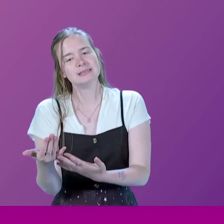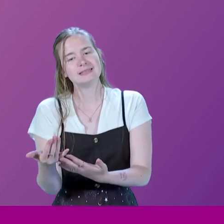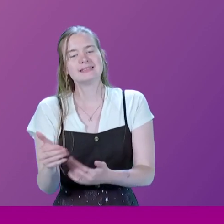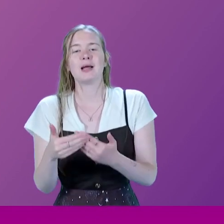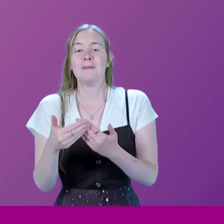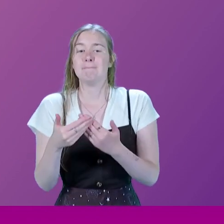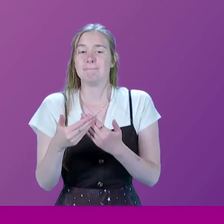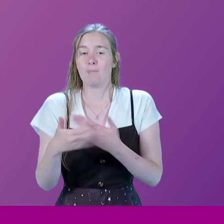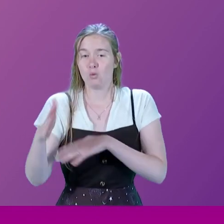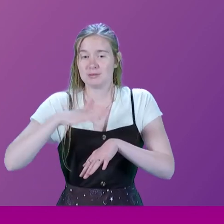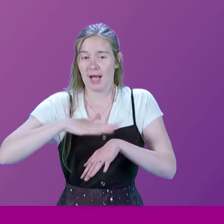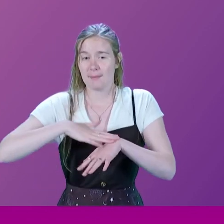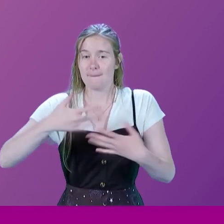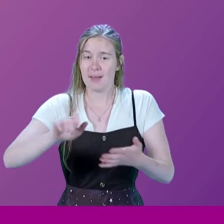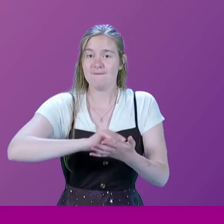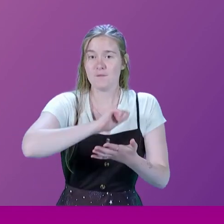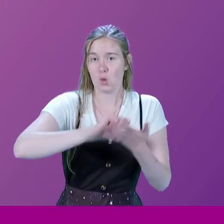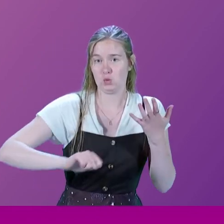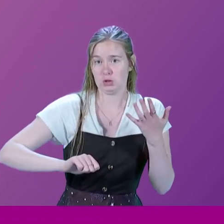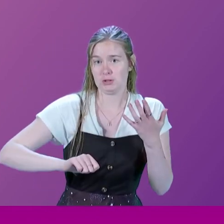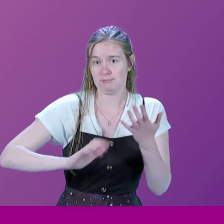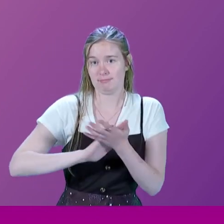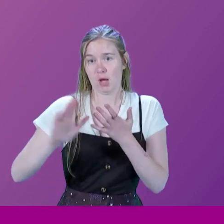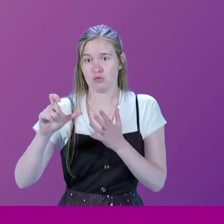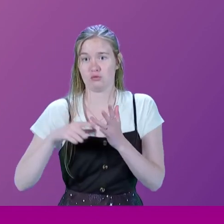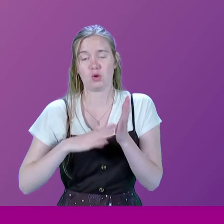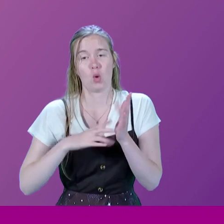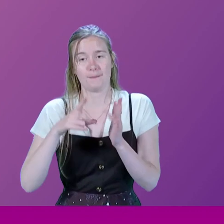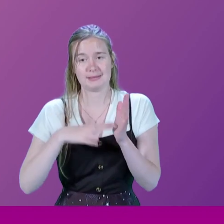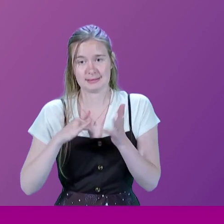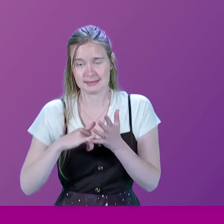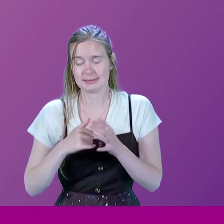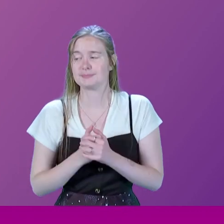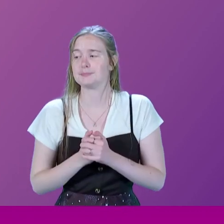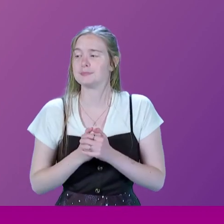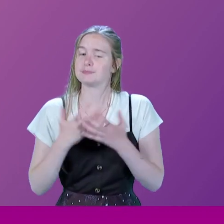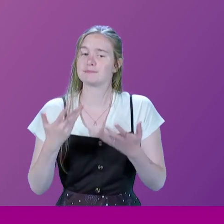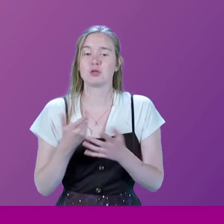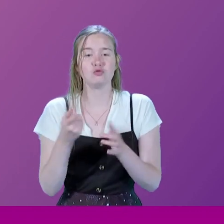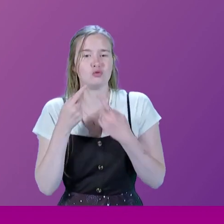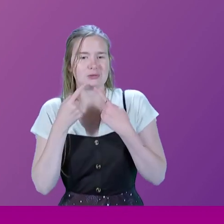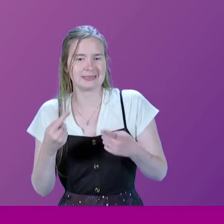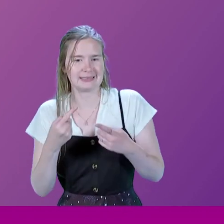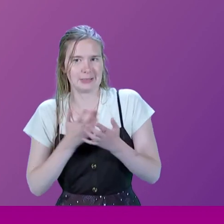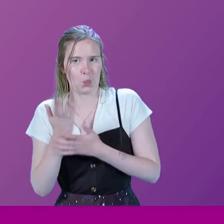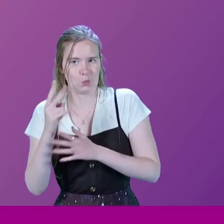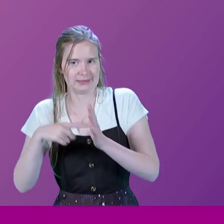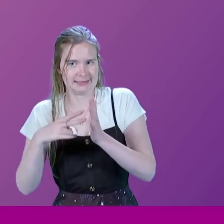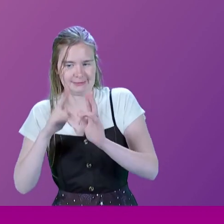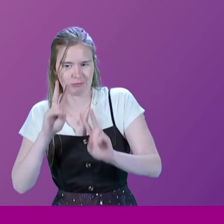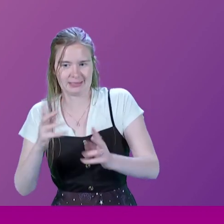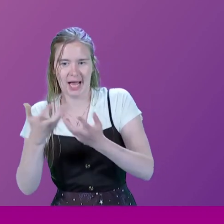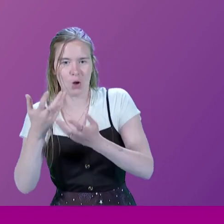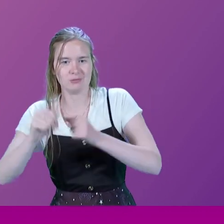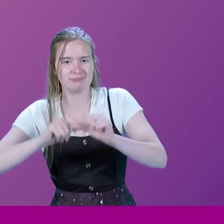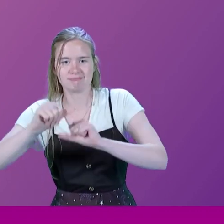Most days, there are votes in the House of Commons. And you don't see this on television. You don't see how